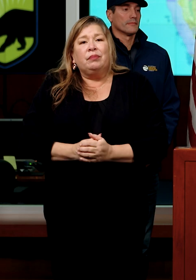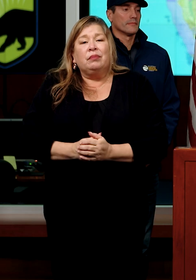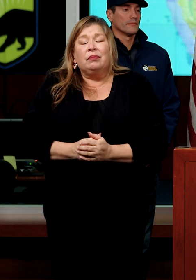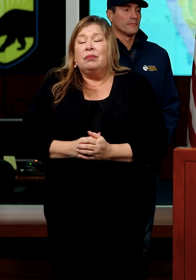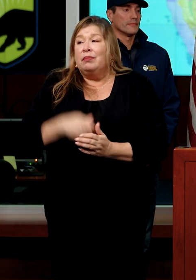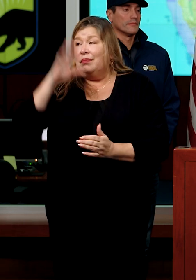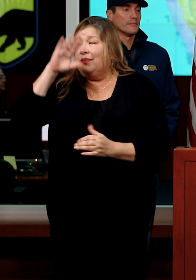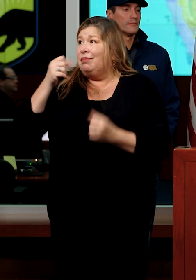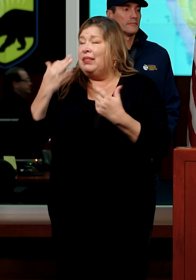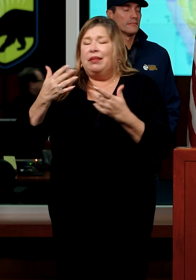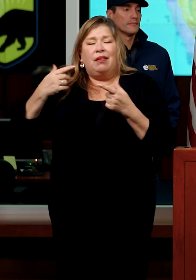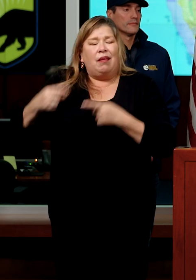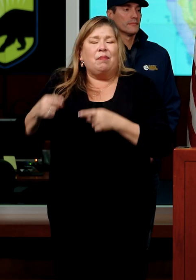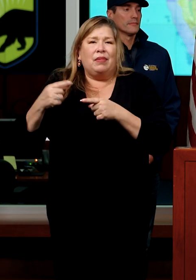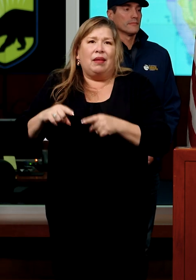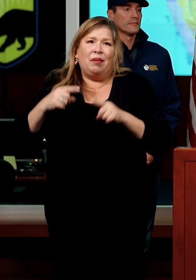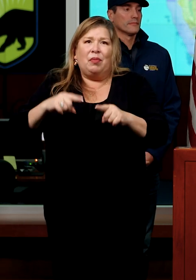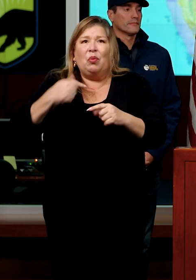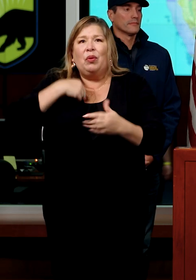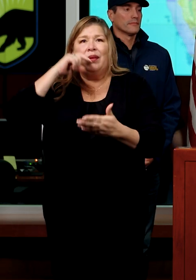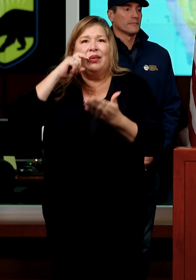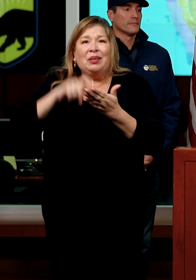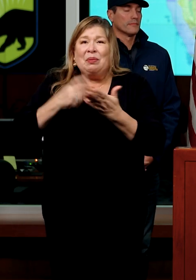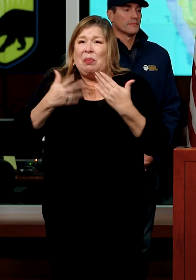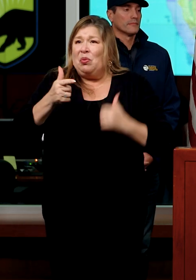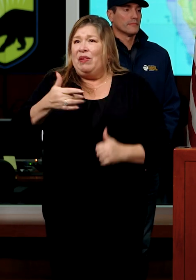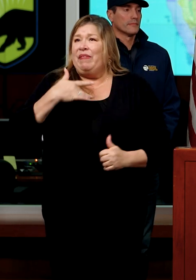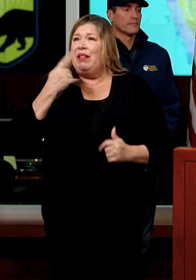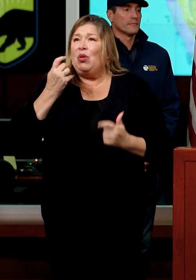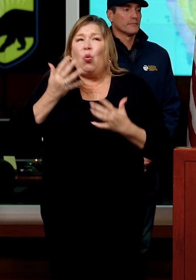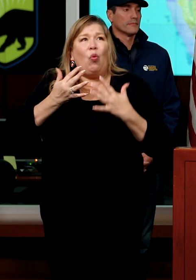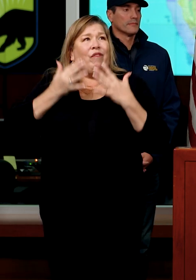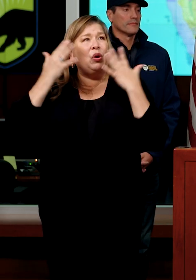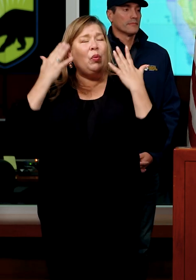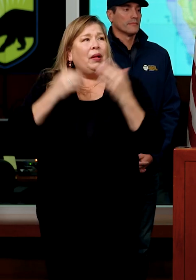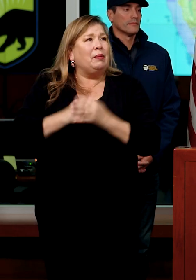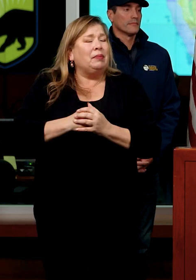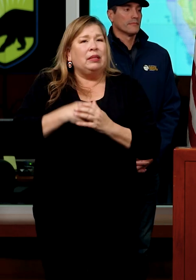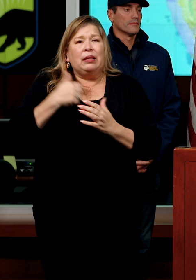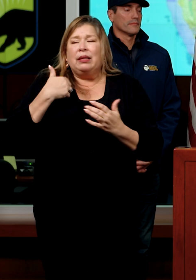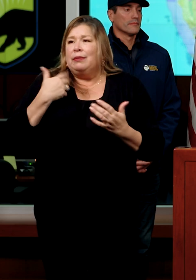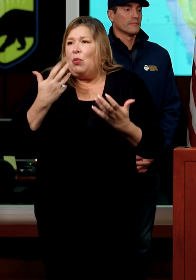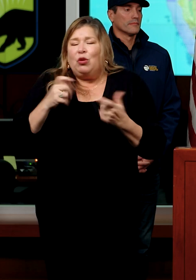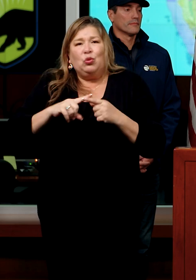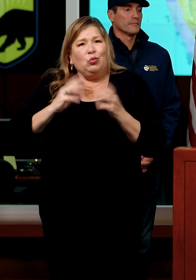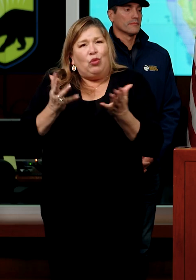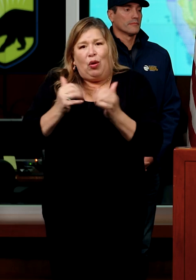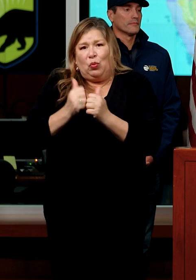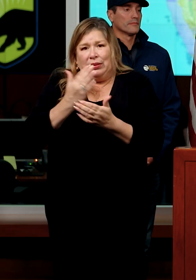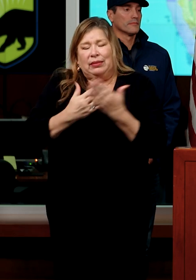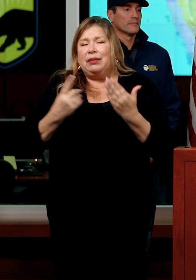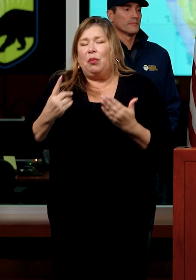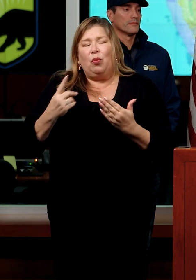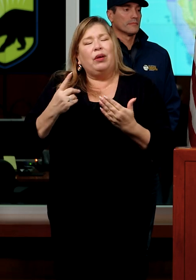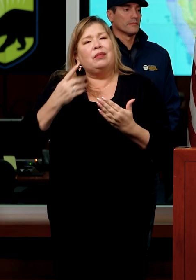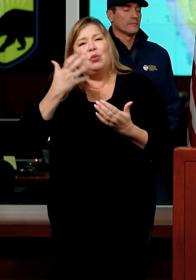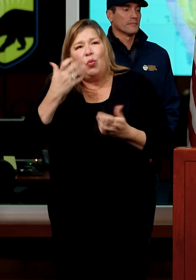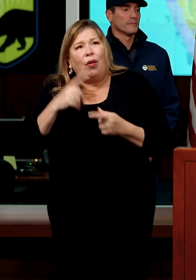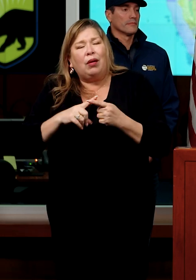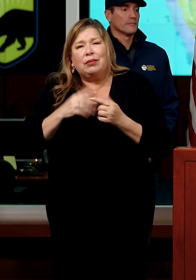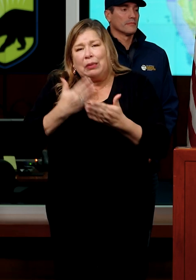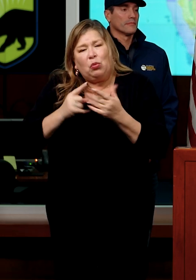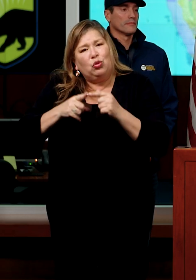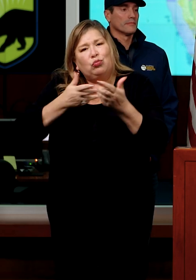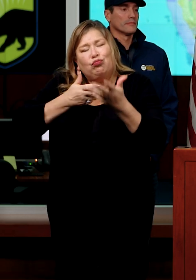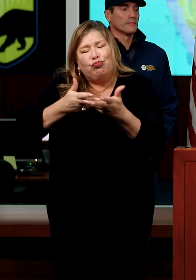that's going on, we recognize you may be overwhelmed, and if you would like to just talk to someone to get some additional support, someone who will listen